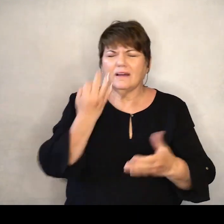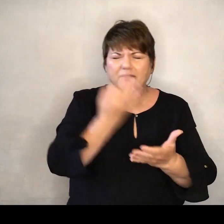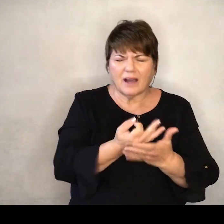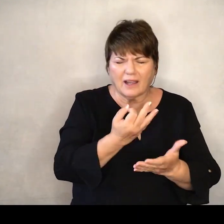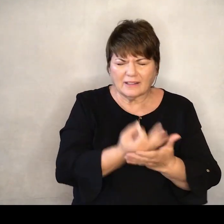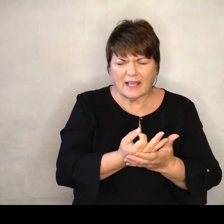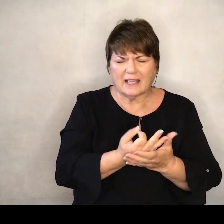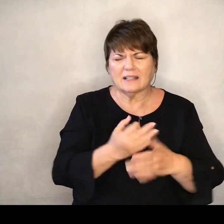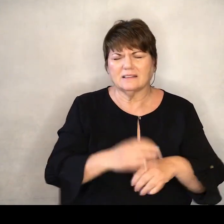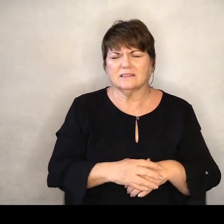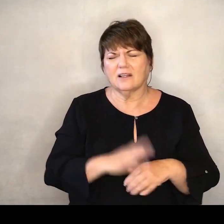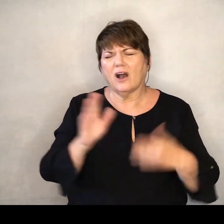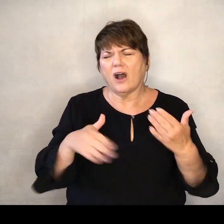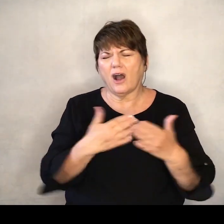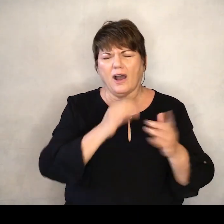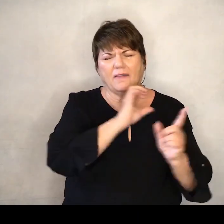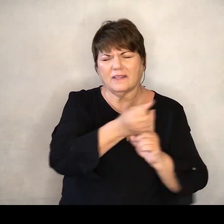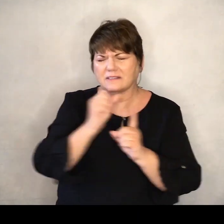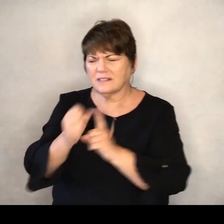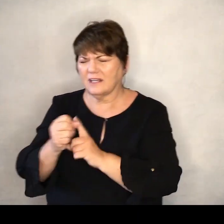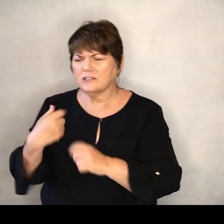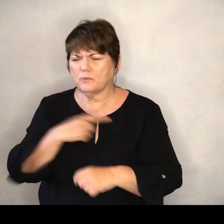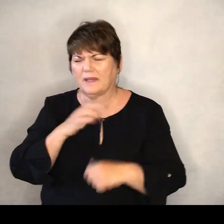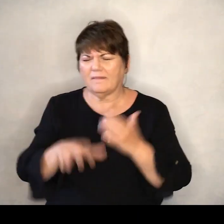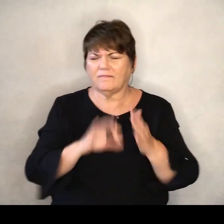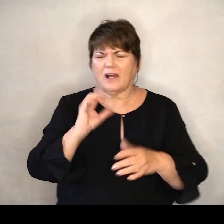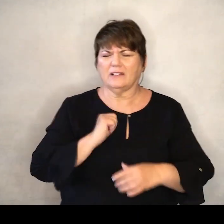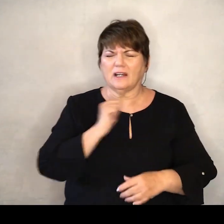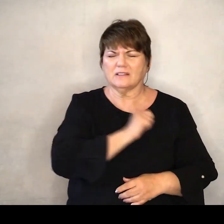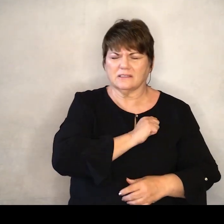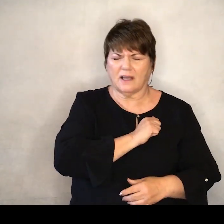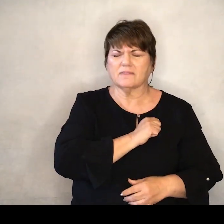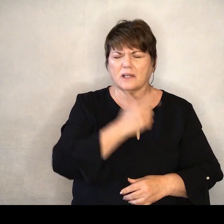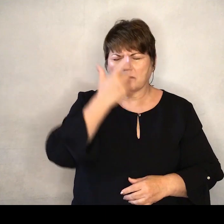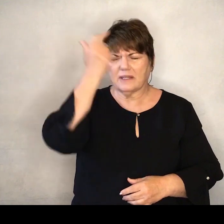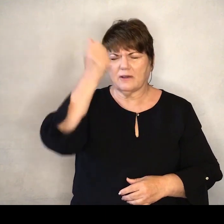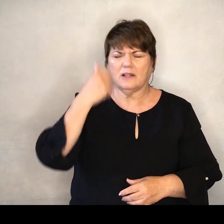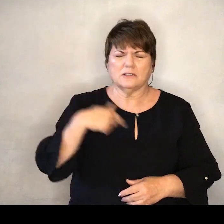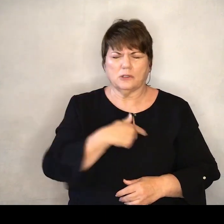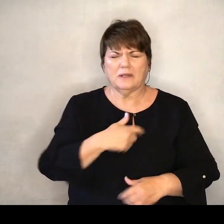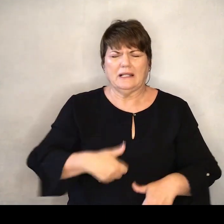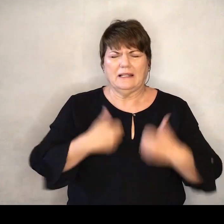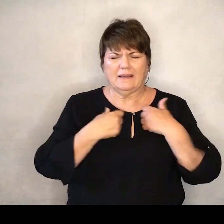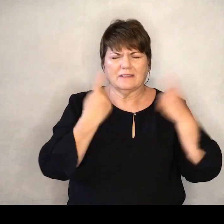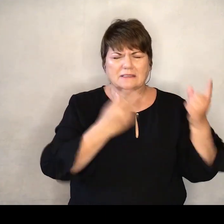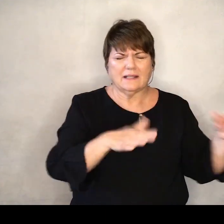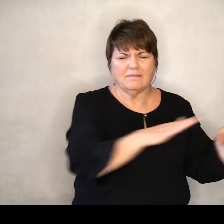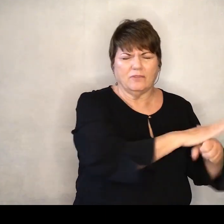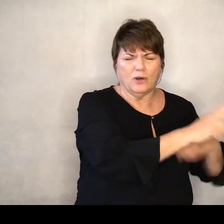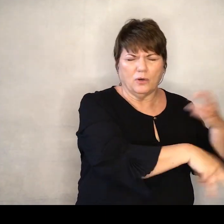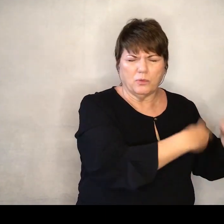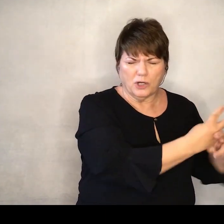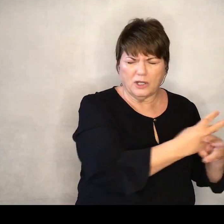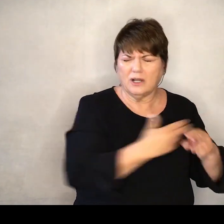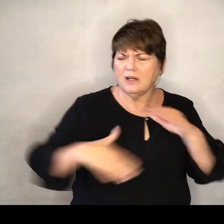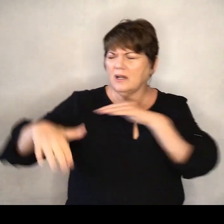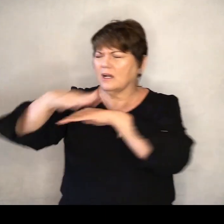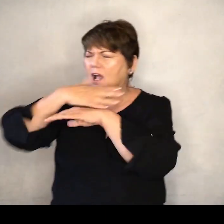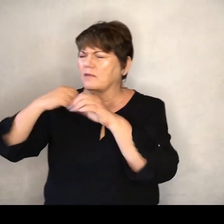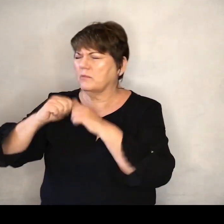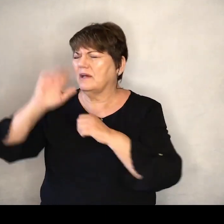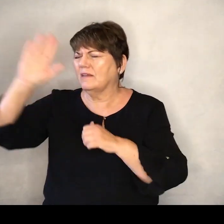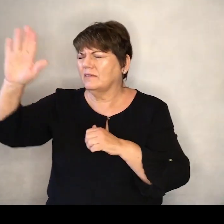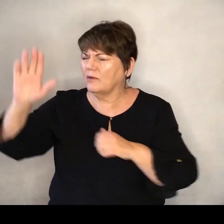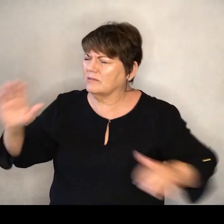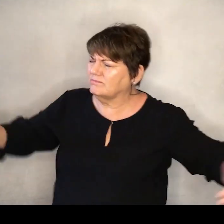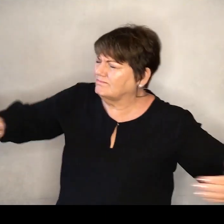All the situations we find ourselves in Because we live in this fallen world Cover us with your loving wings